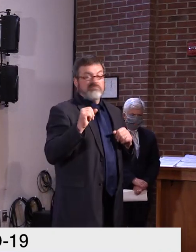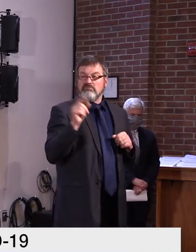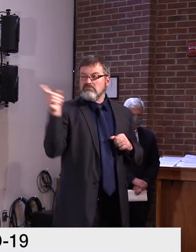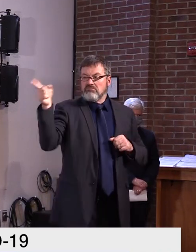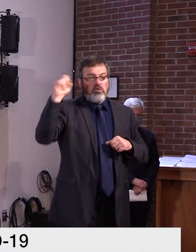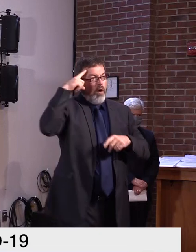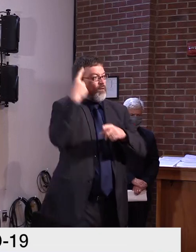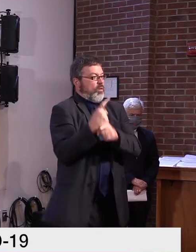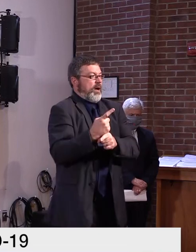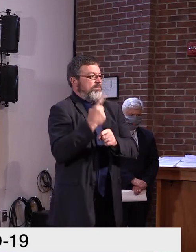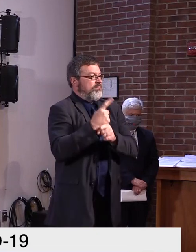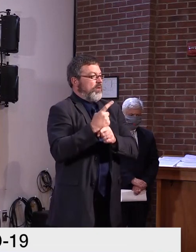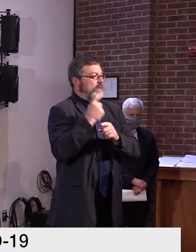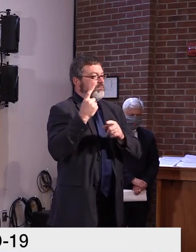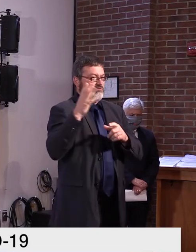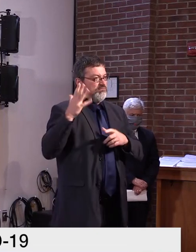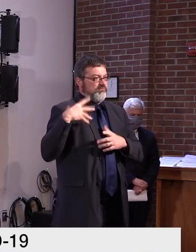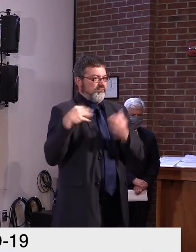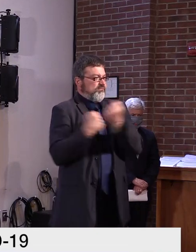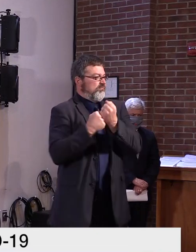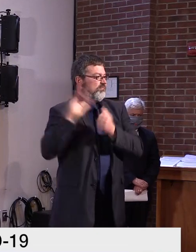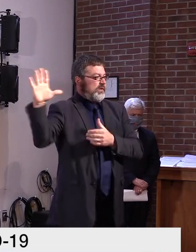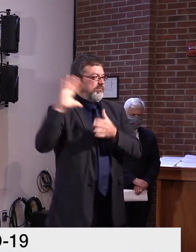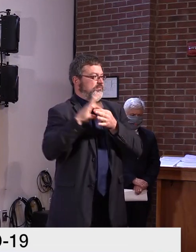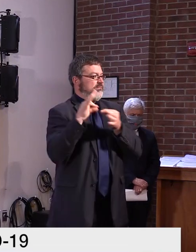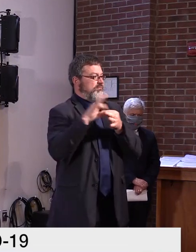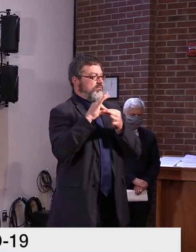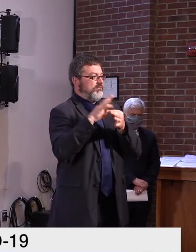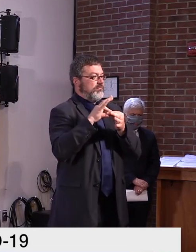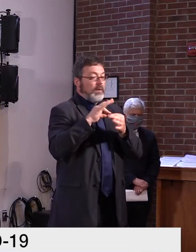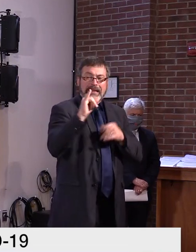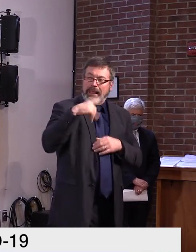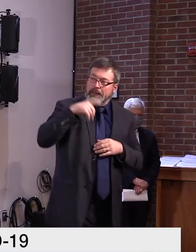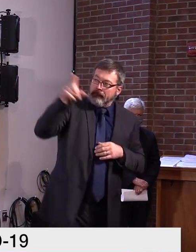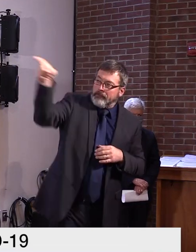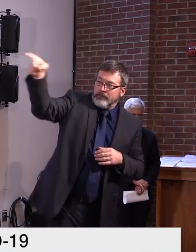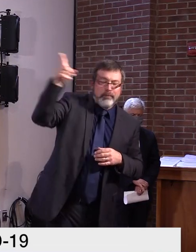credit Dr. Levine and his team for making sure we started correctly.